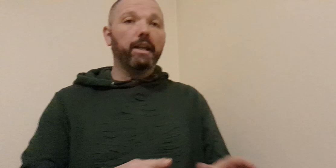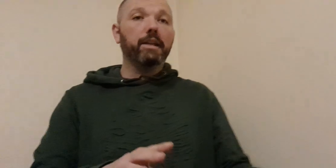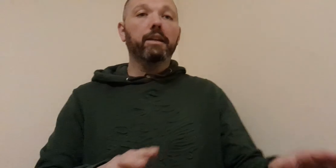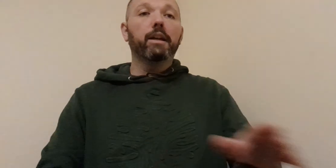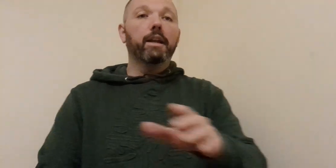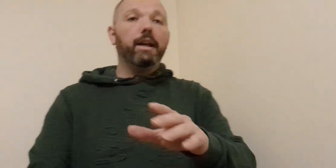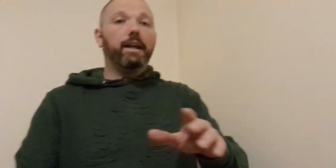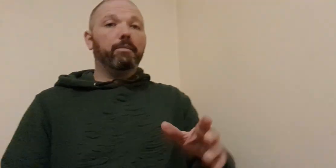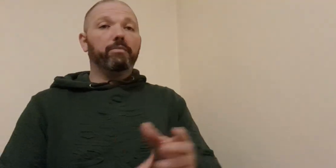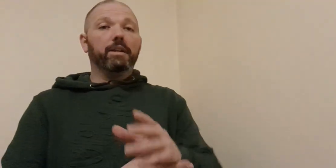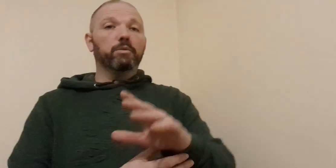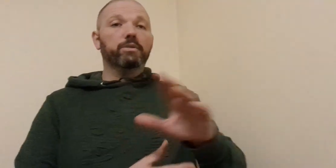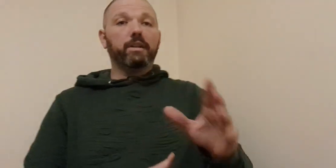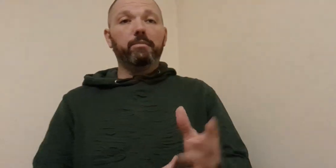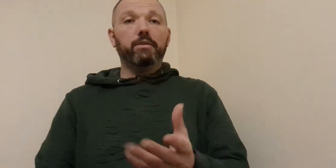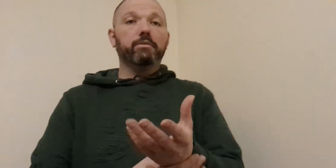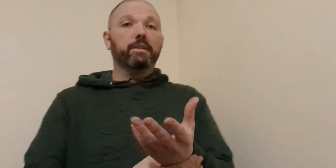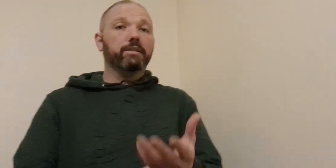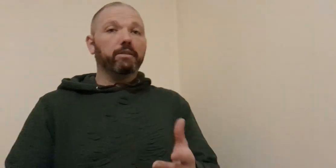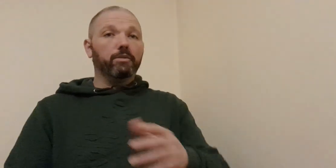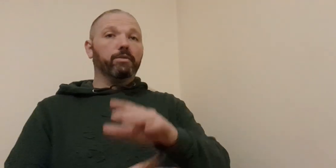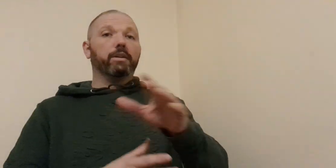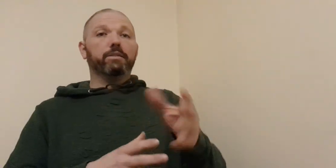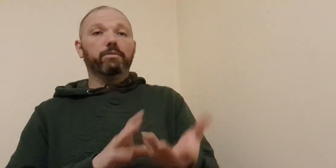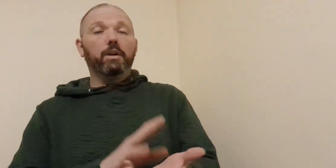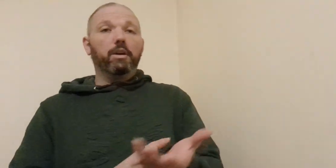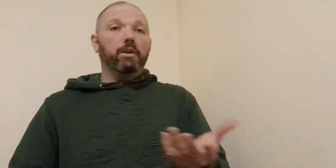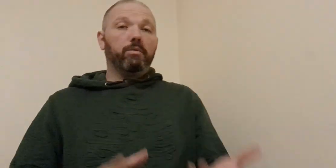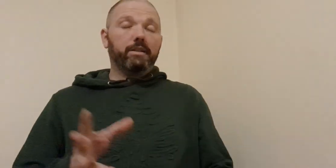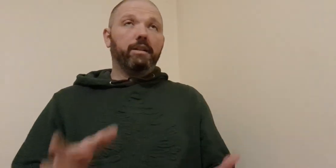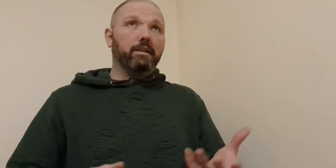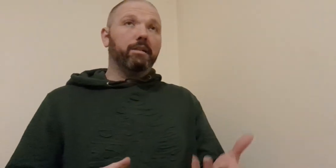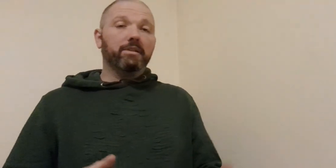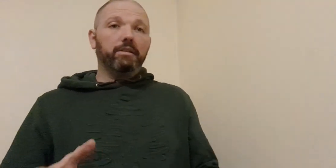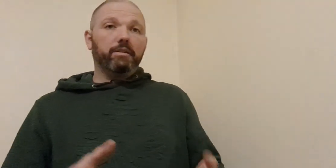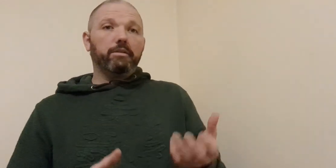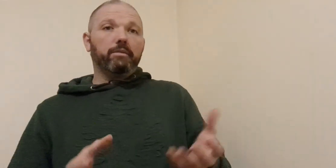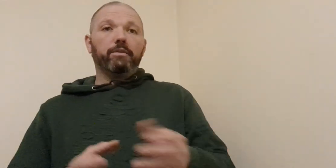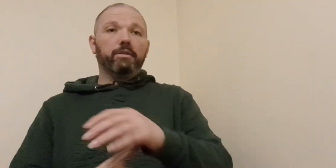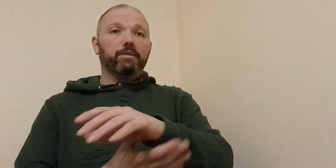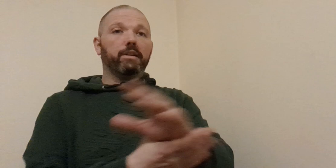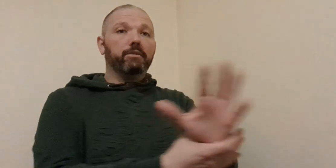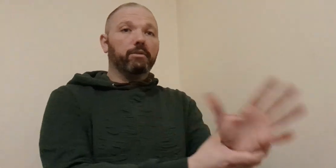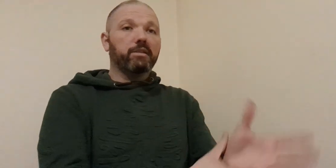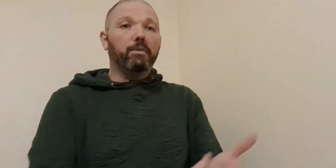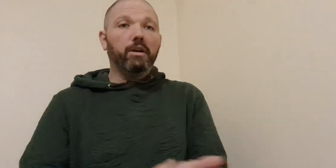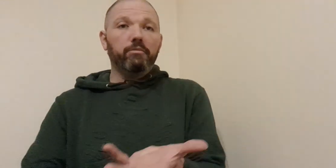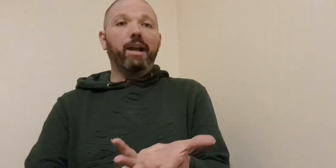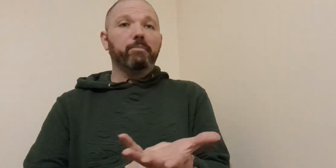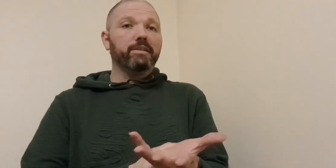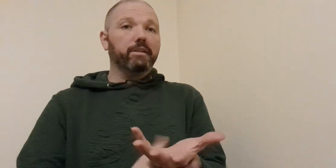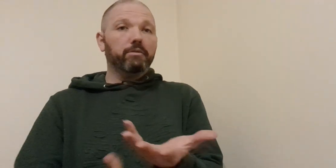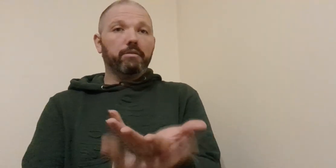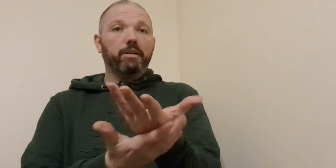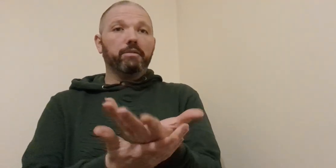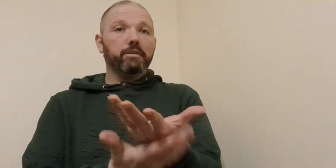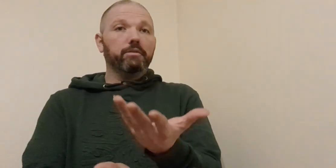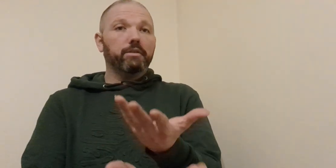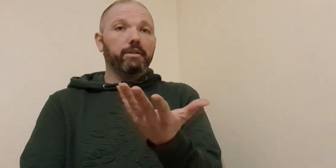yank. Like it also can be used let's like go for kind of what's kind of commonly like referred to as kind of those small wraps like go around like go the